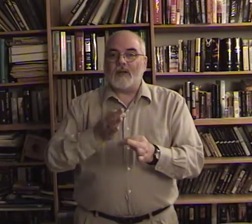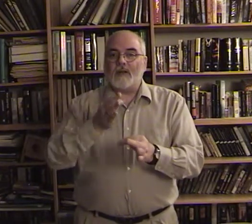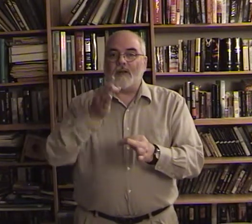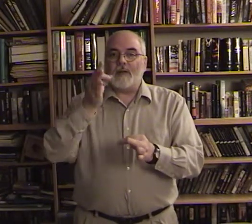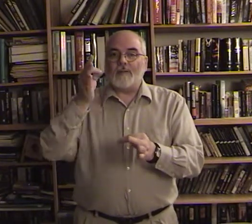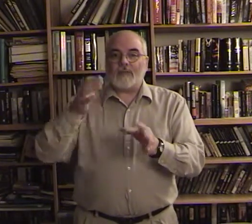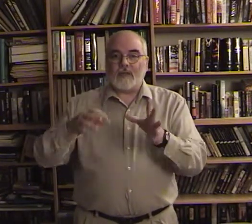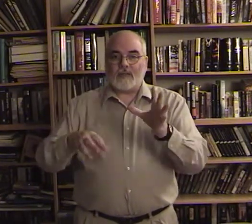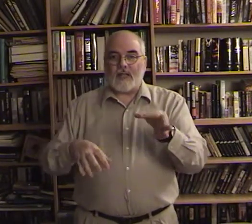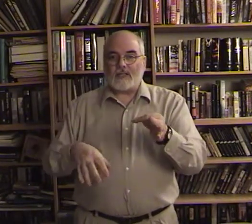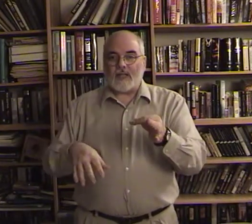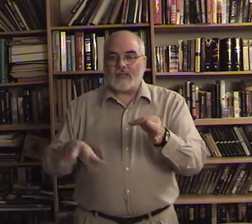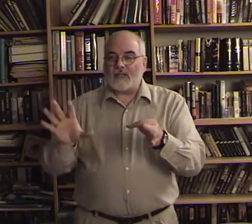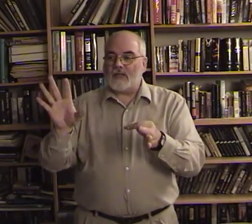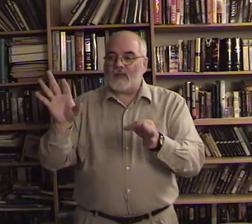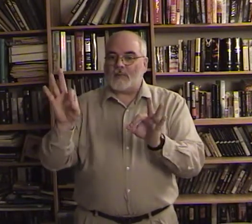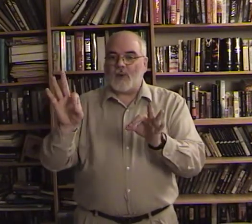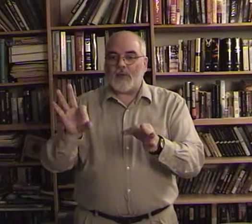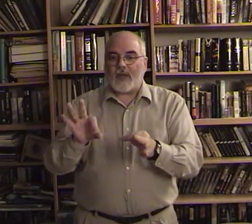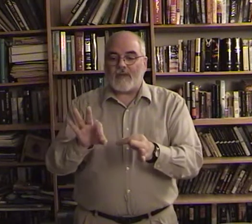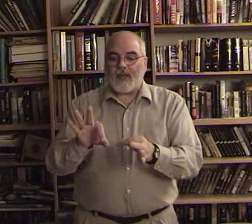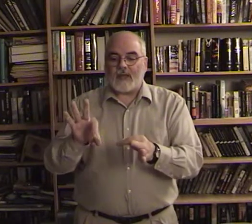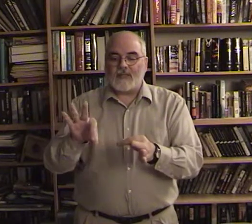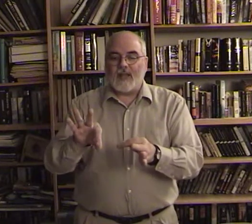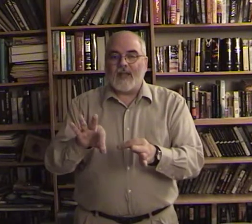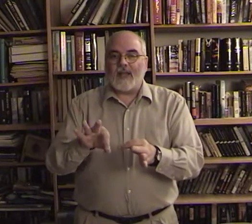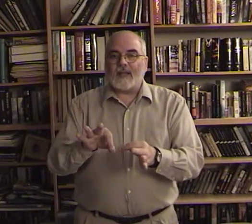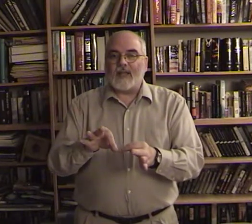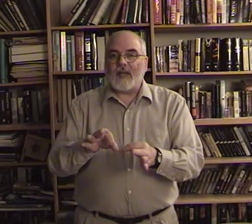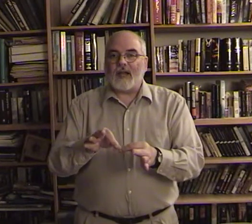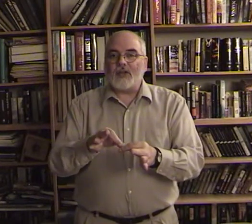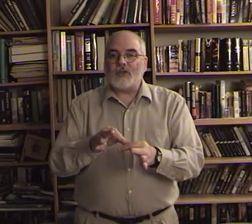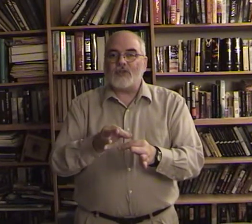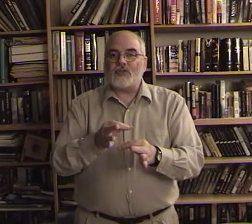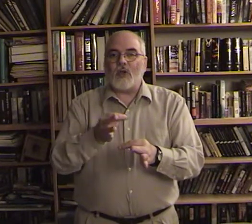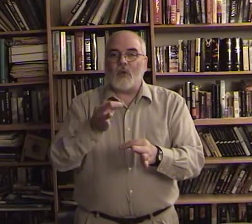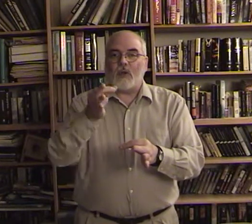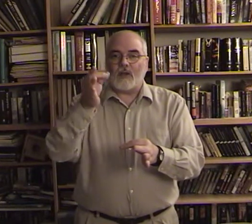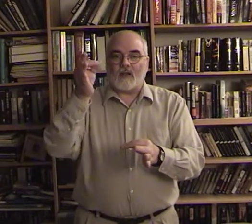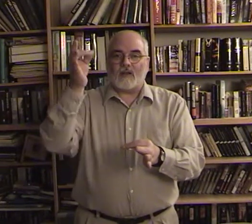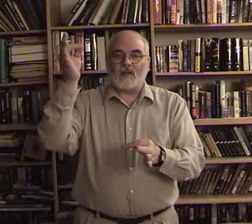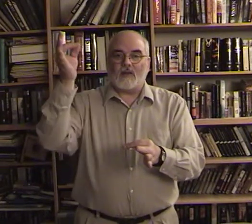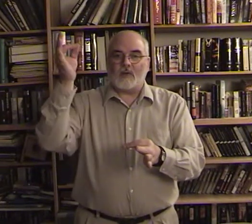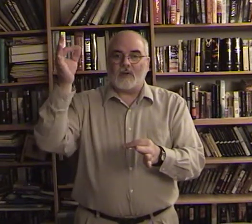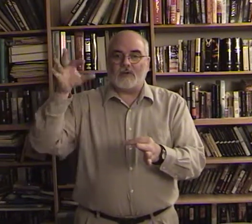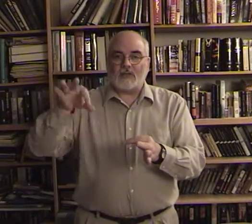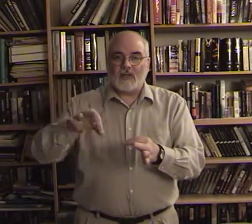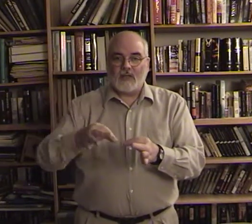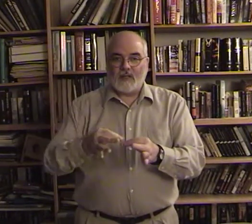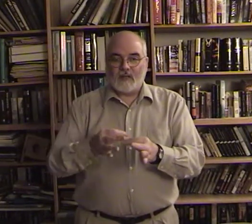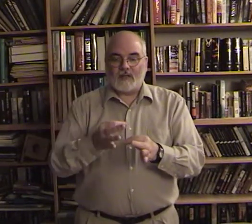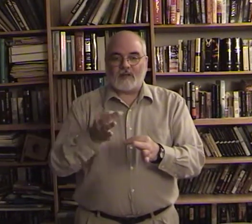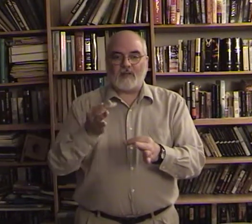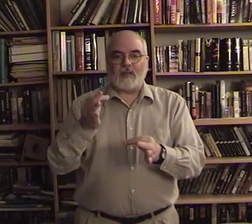spirit this hand stays still they're both f hands and it's kind of like you're sewing almost okay